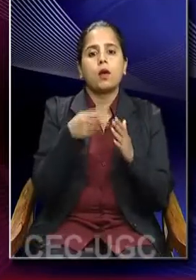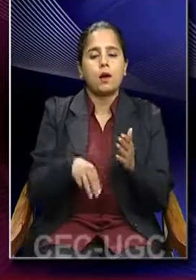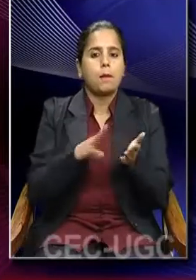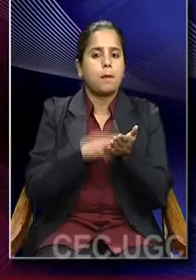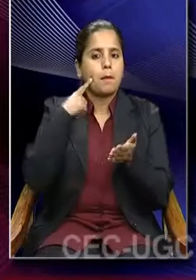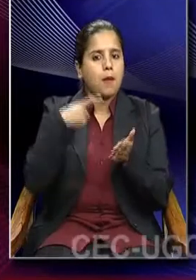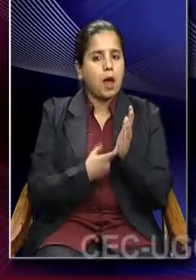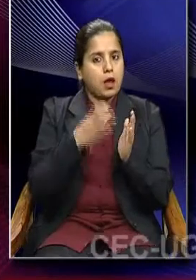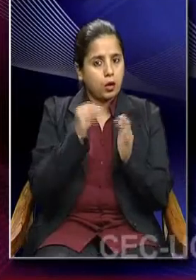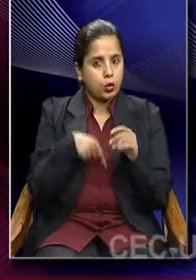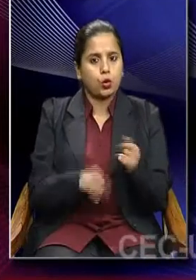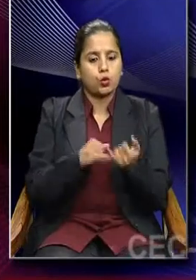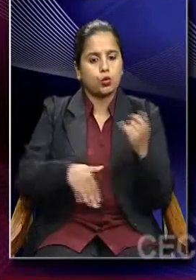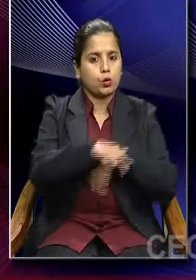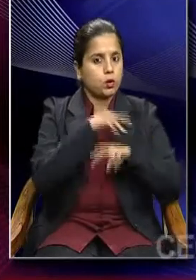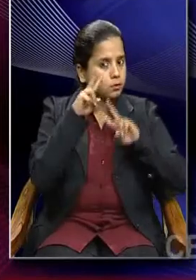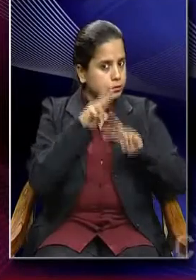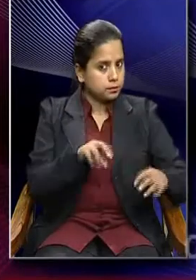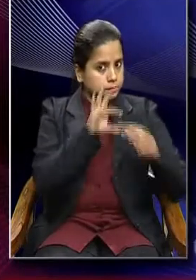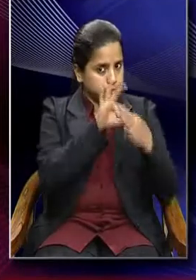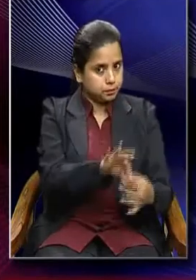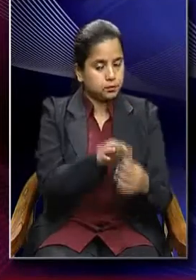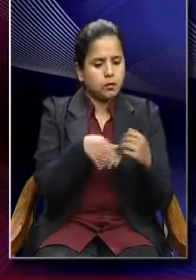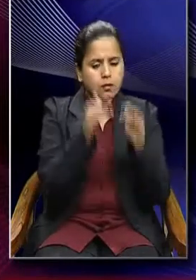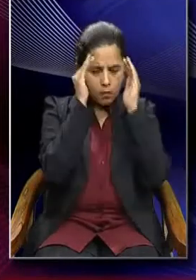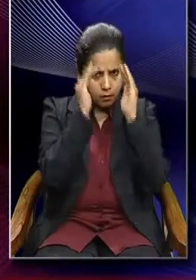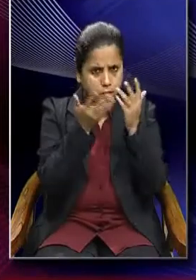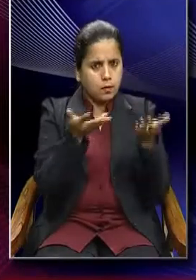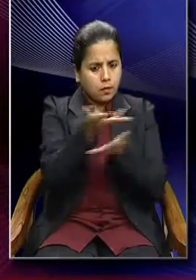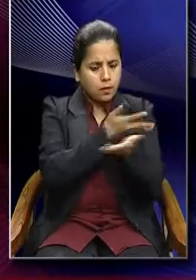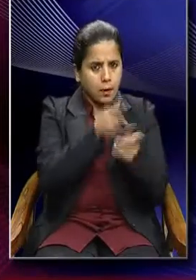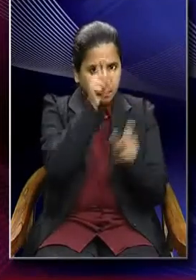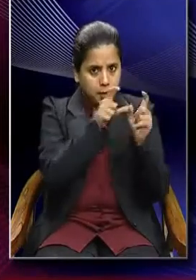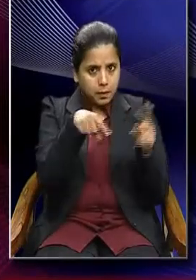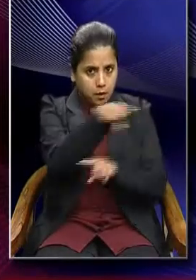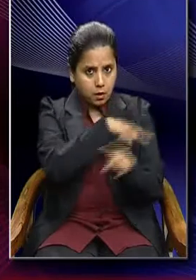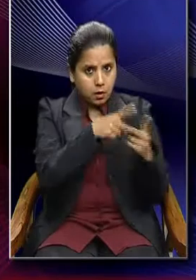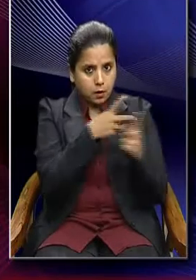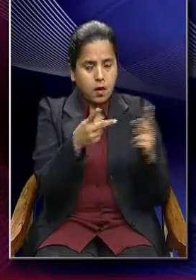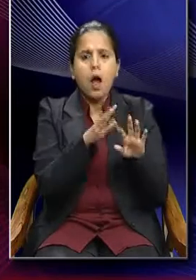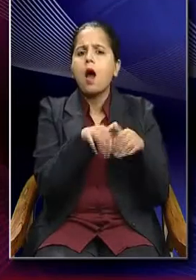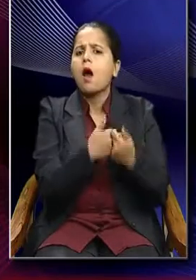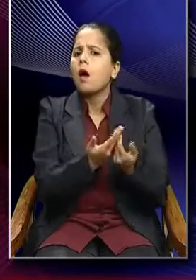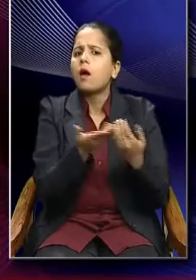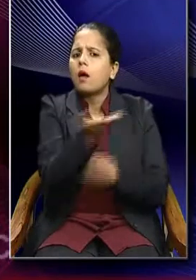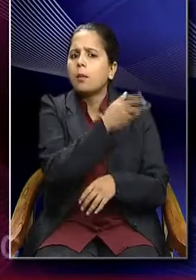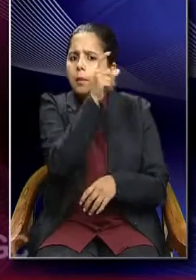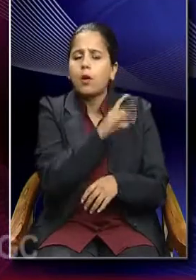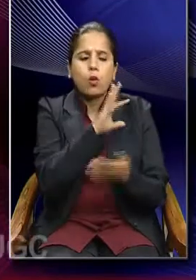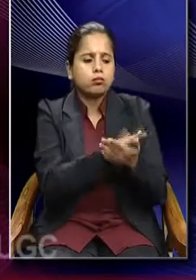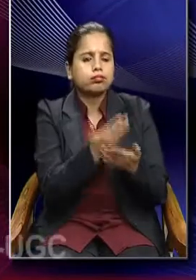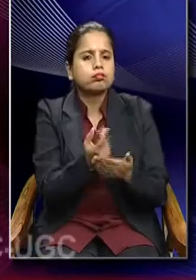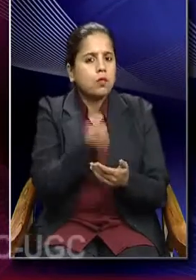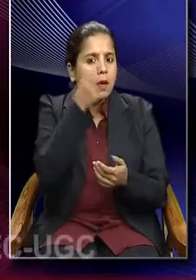sociology. So, the focus is on interaction of individual and how they interpret the